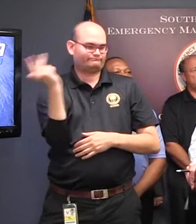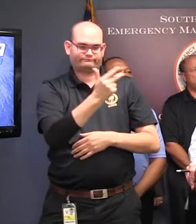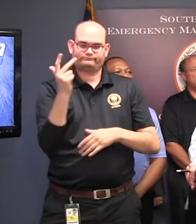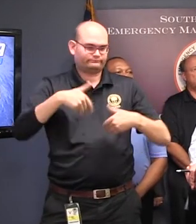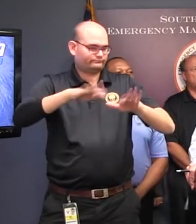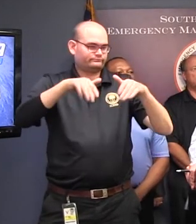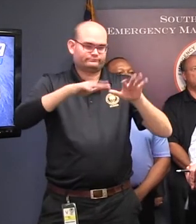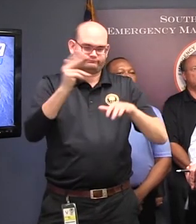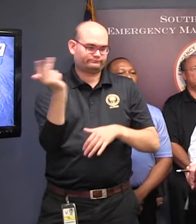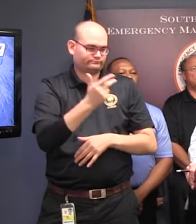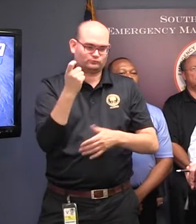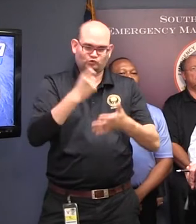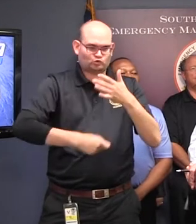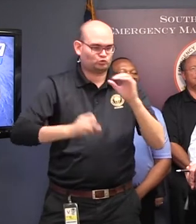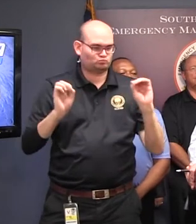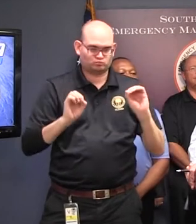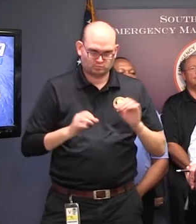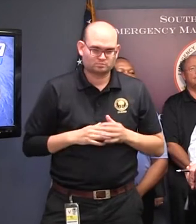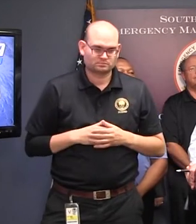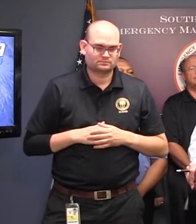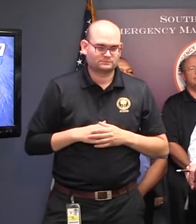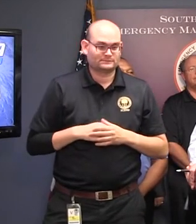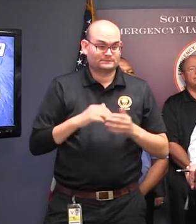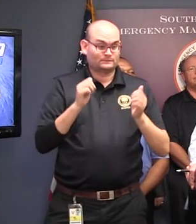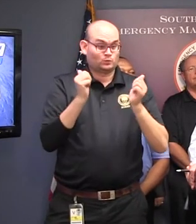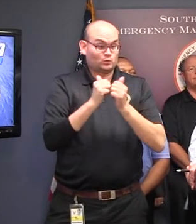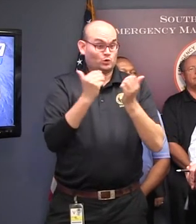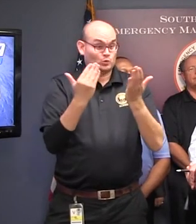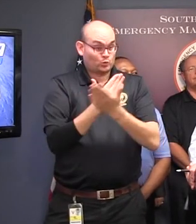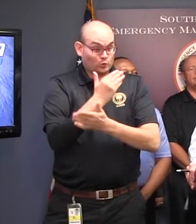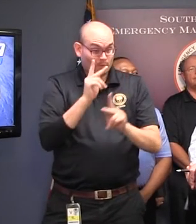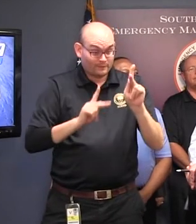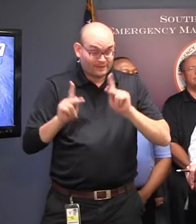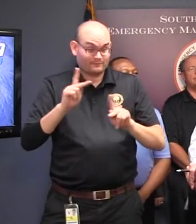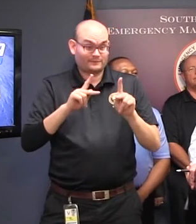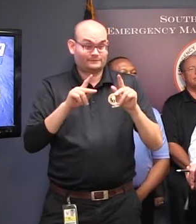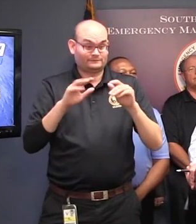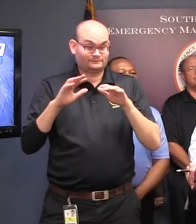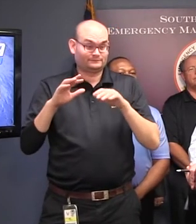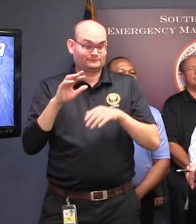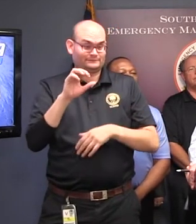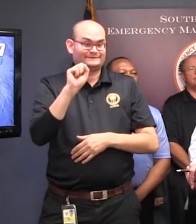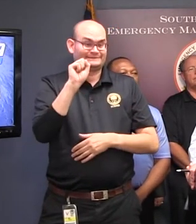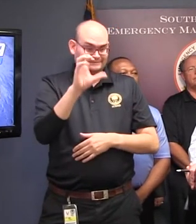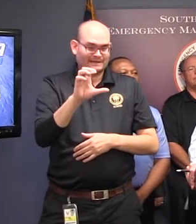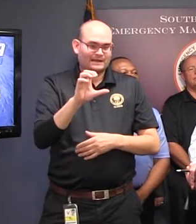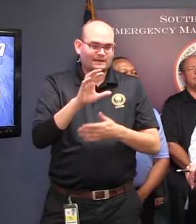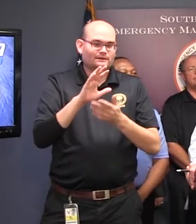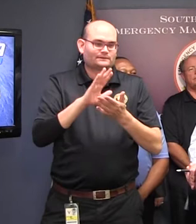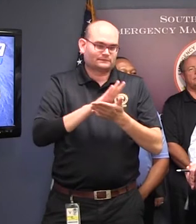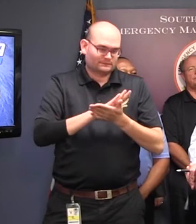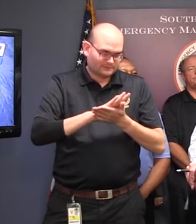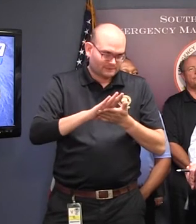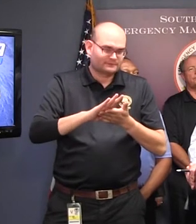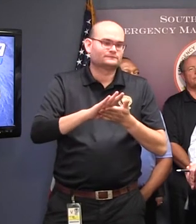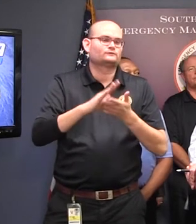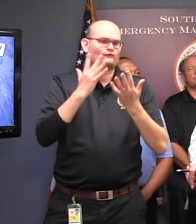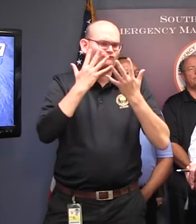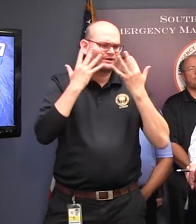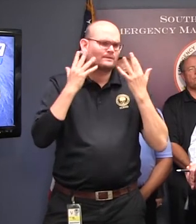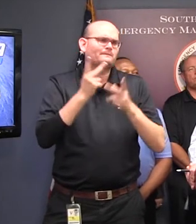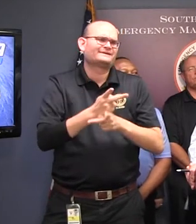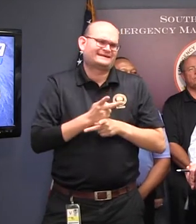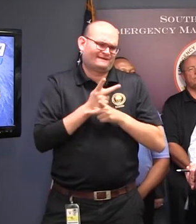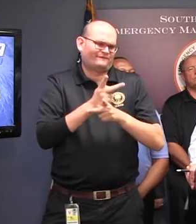so let's be good hosts, and let's also be careful men and women of South Carolina.